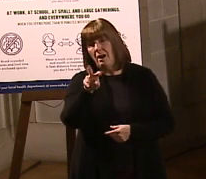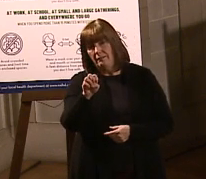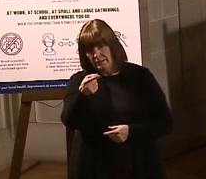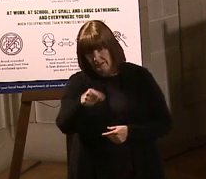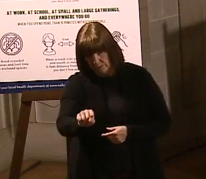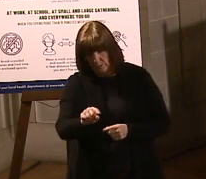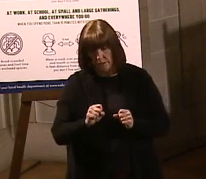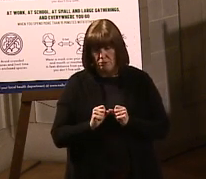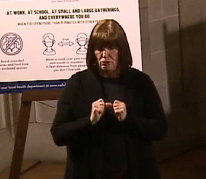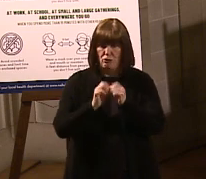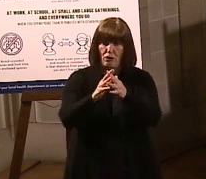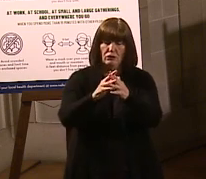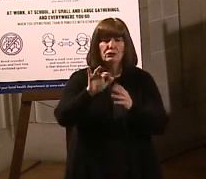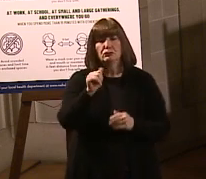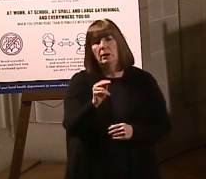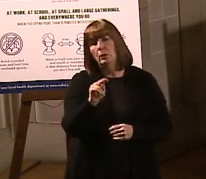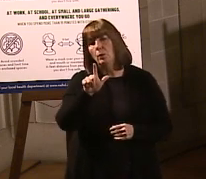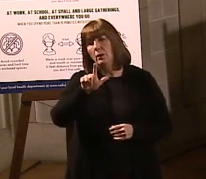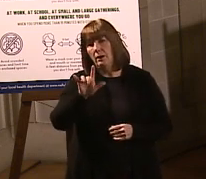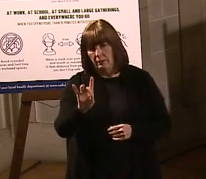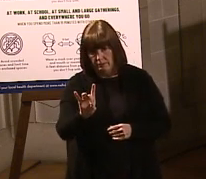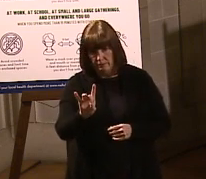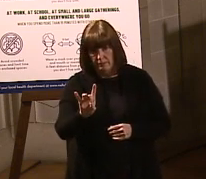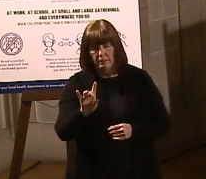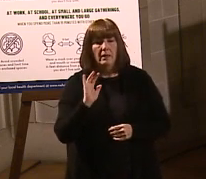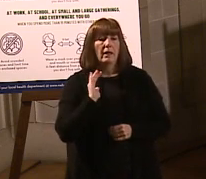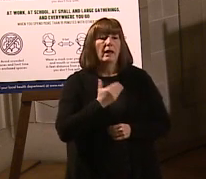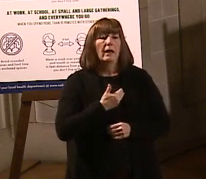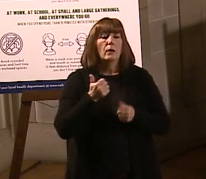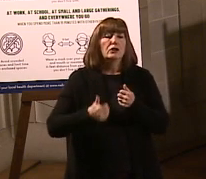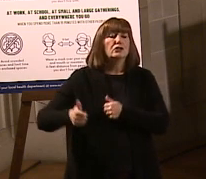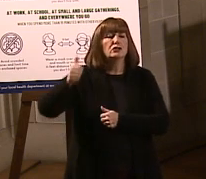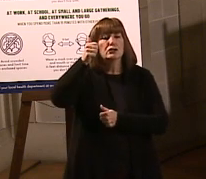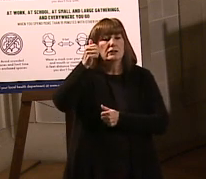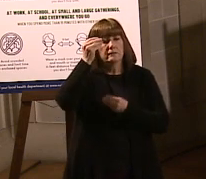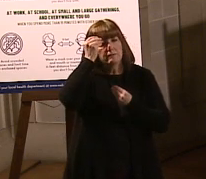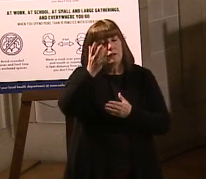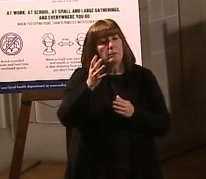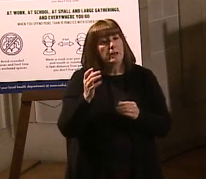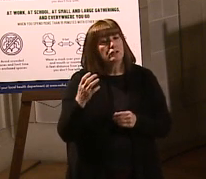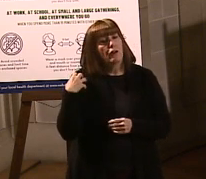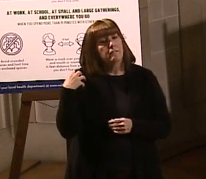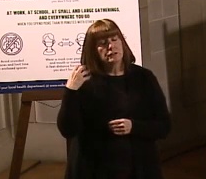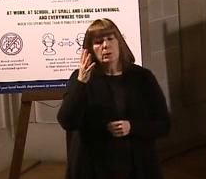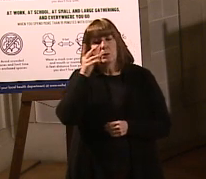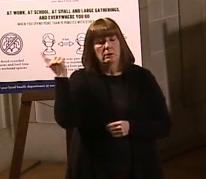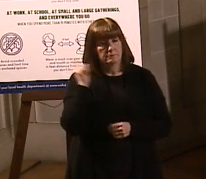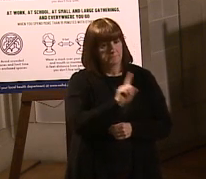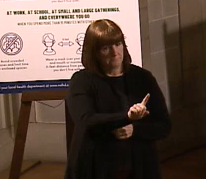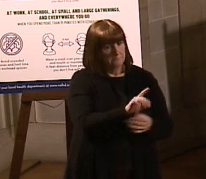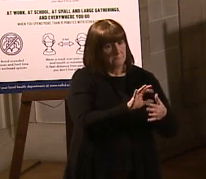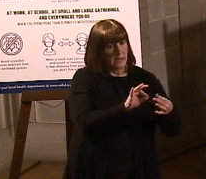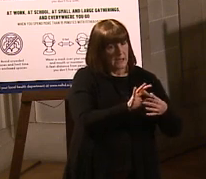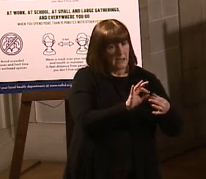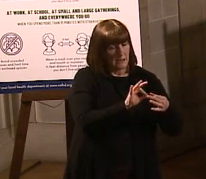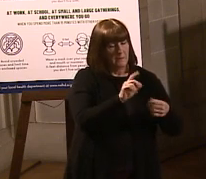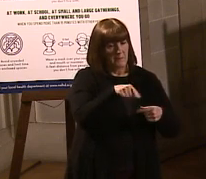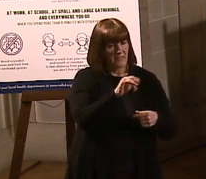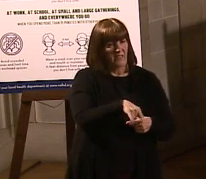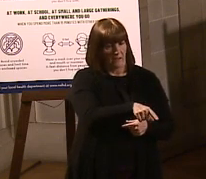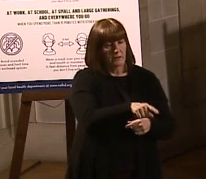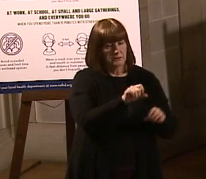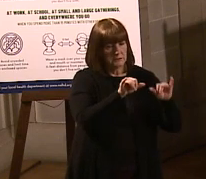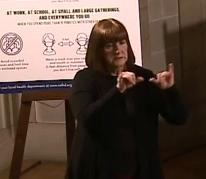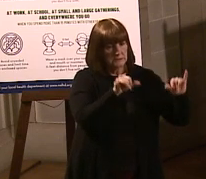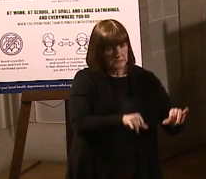28th. We will have our chief information officer here next week to explain the system in more detail. All of the local